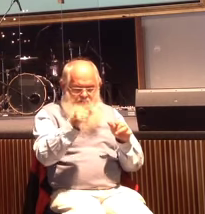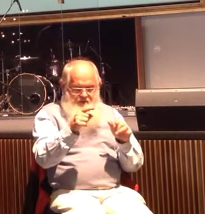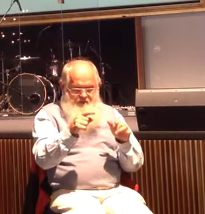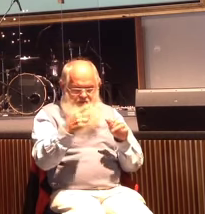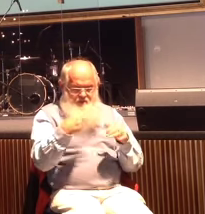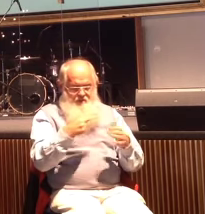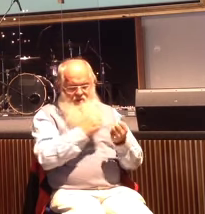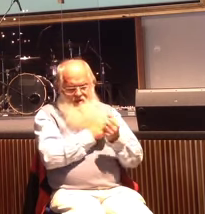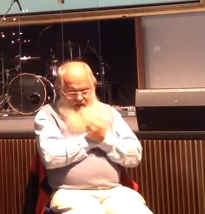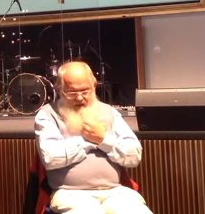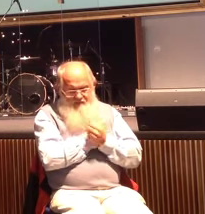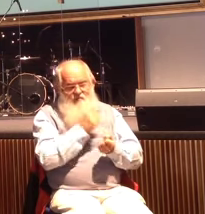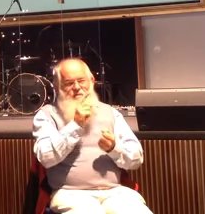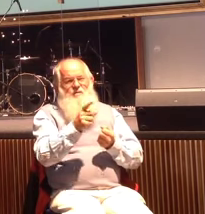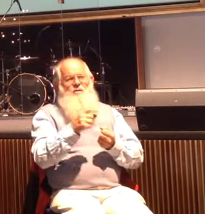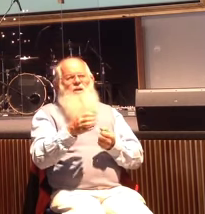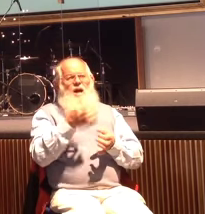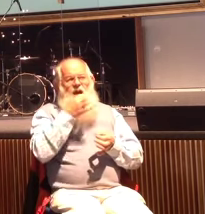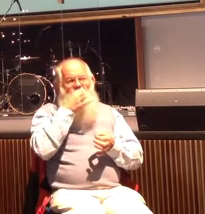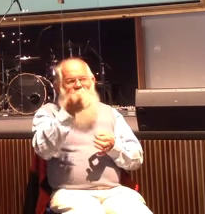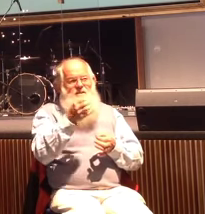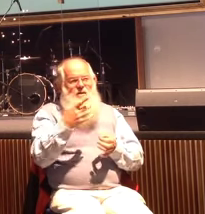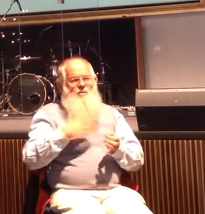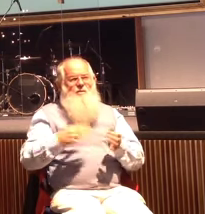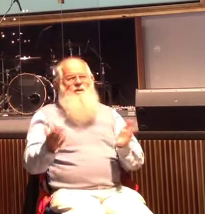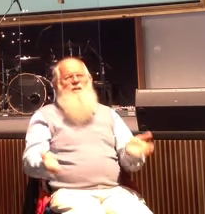love who it is that you're to invite I just want to encourage you to stand